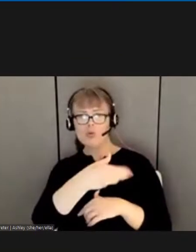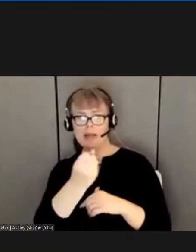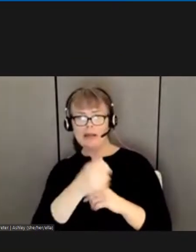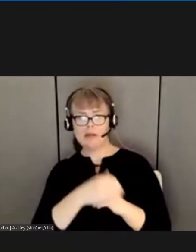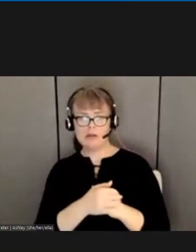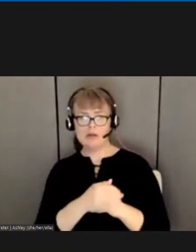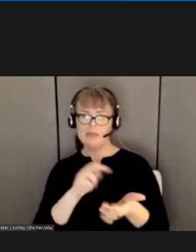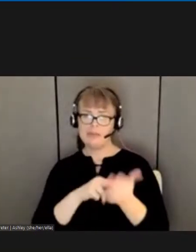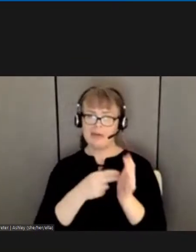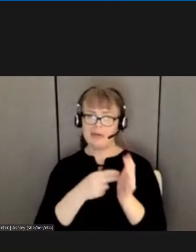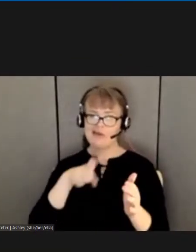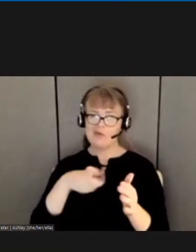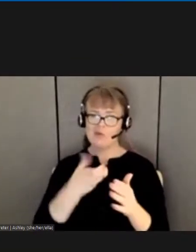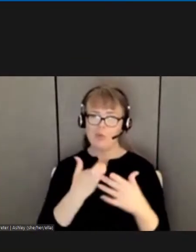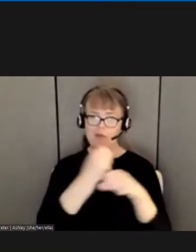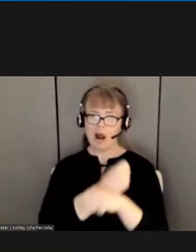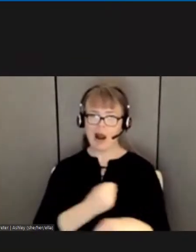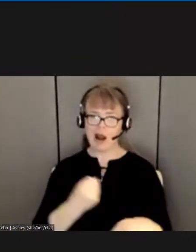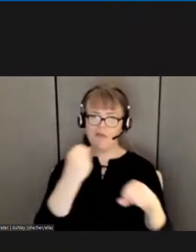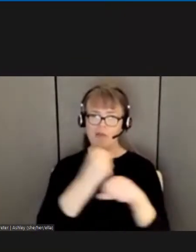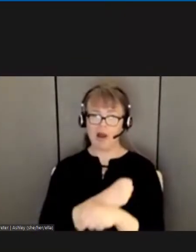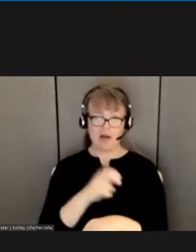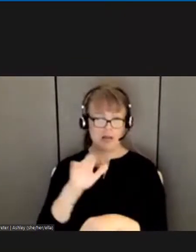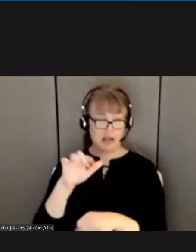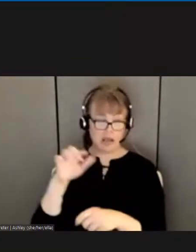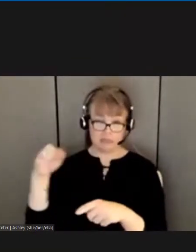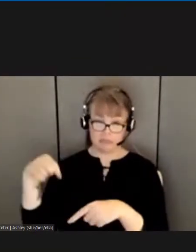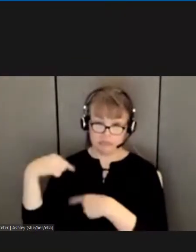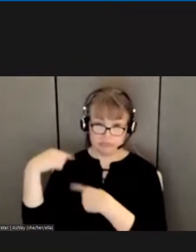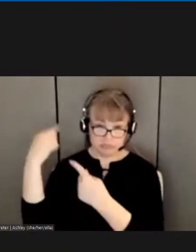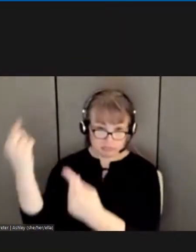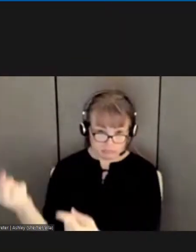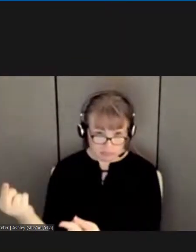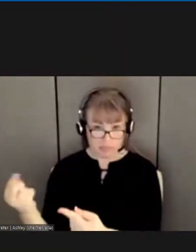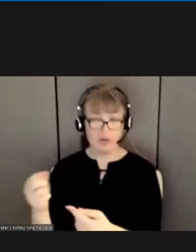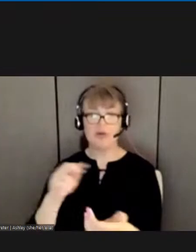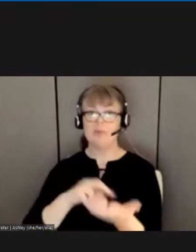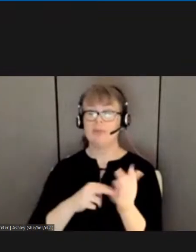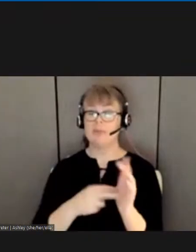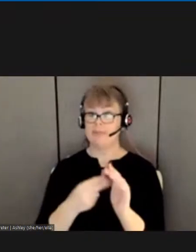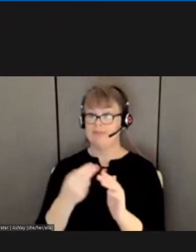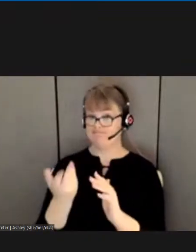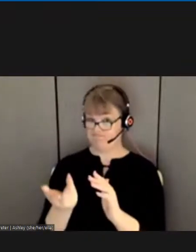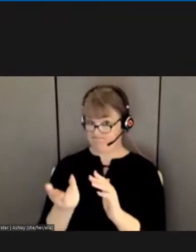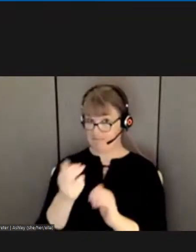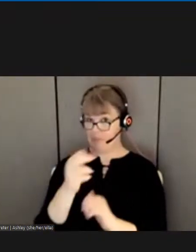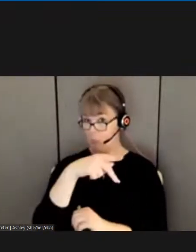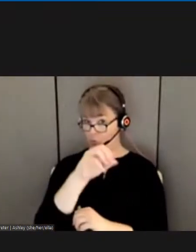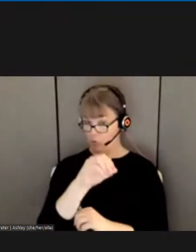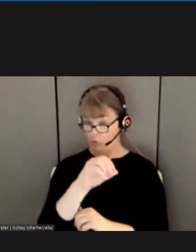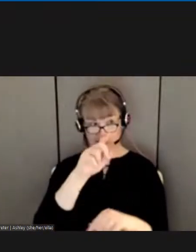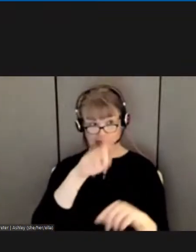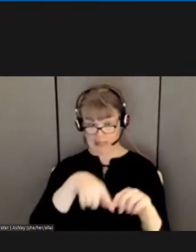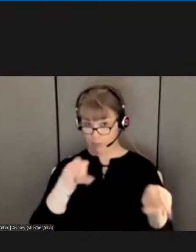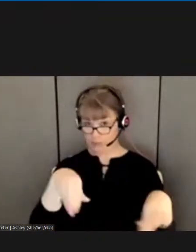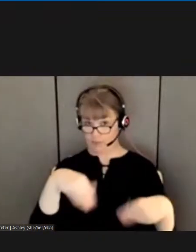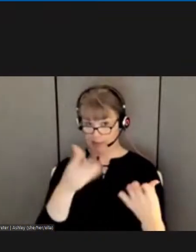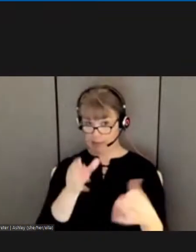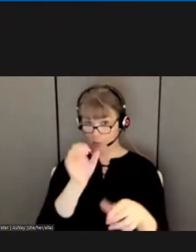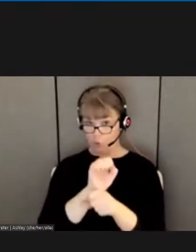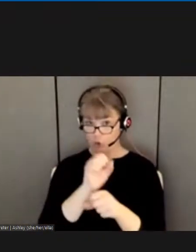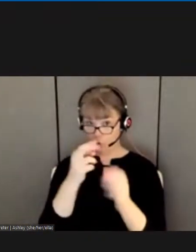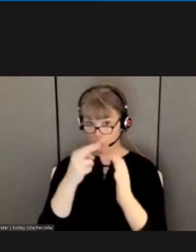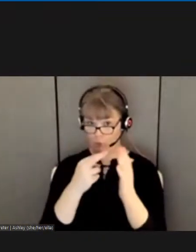still fighting. So I'm saying this. If the Postal Service cannot give us work rules and something with some